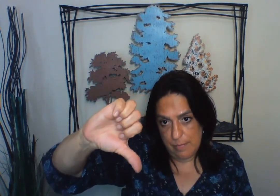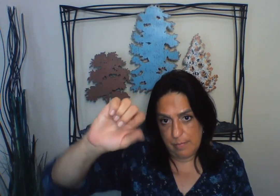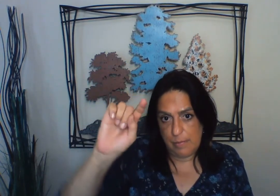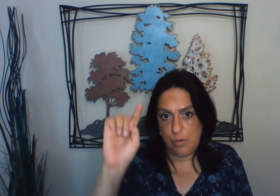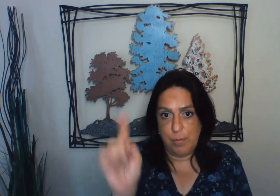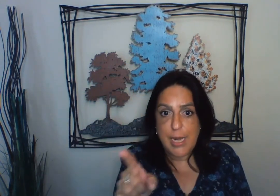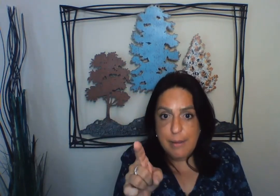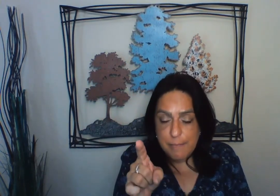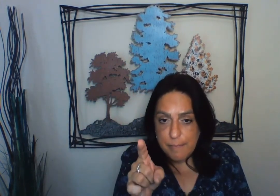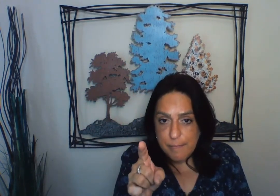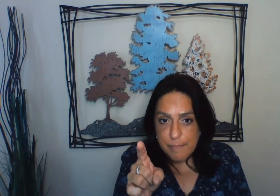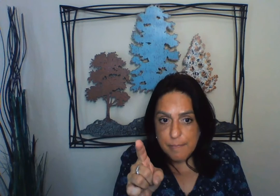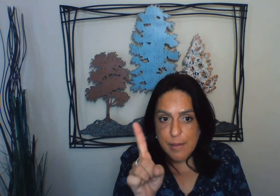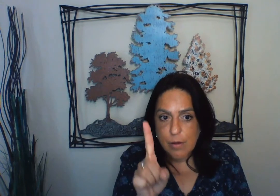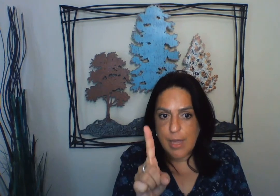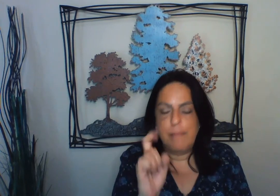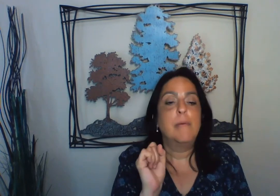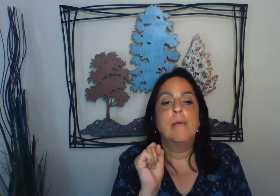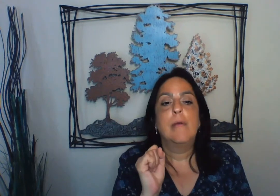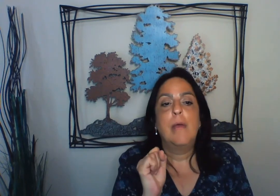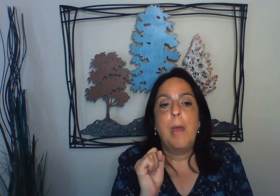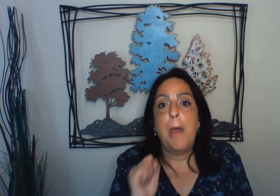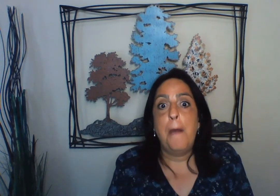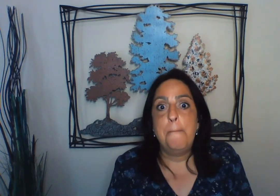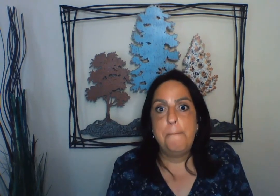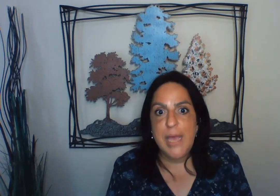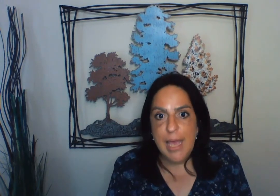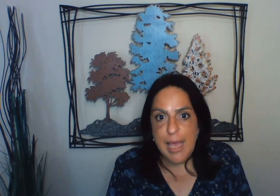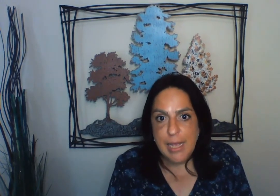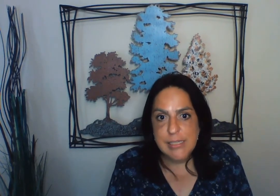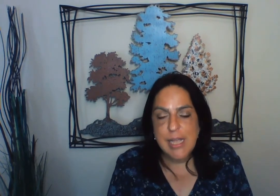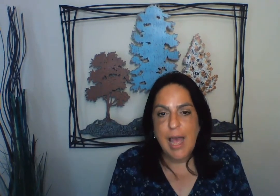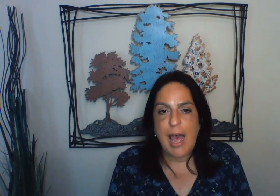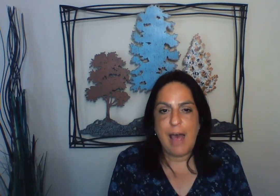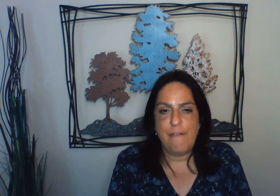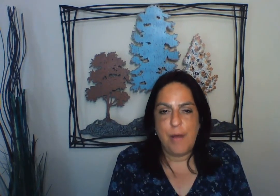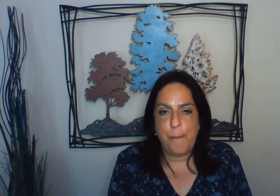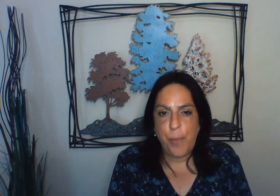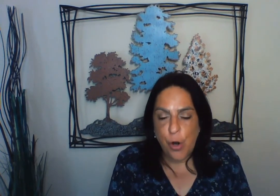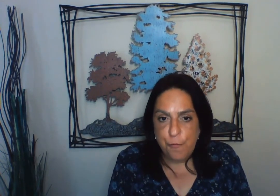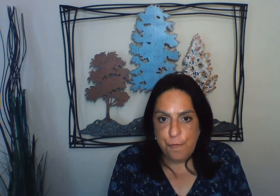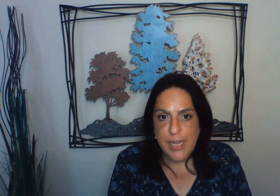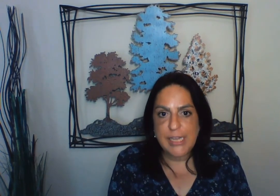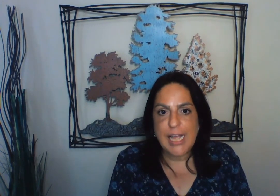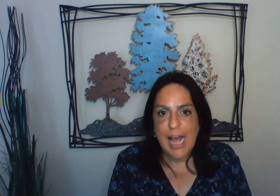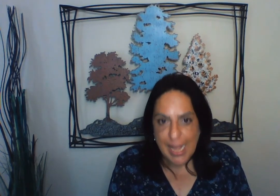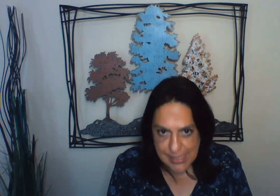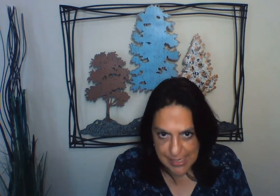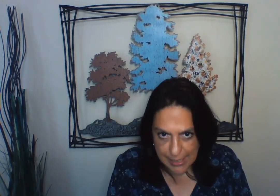You ready? Okay. Peaks have perfect eyesight.